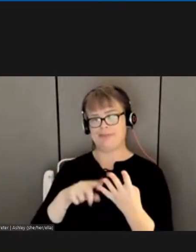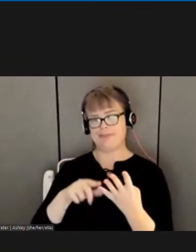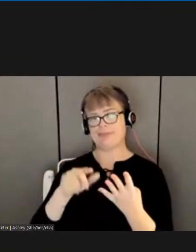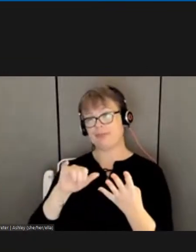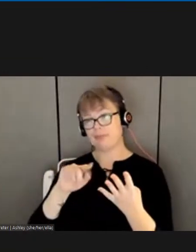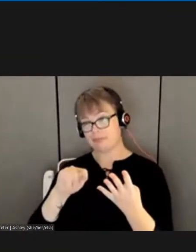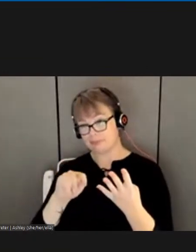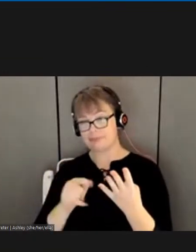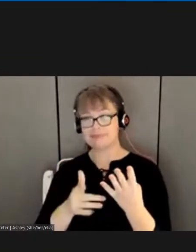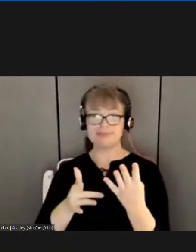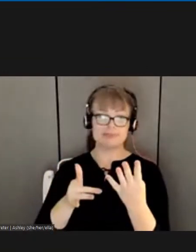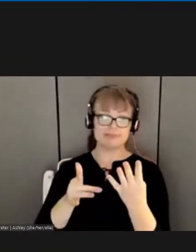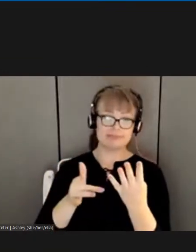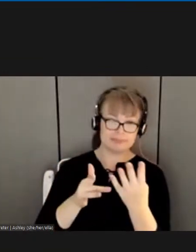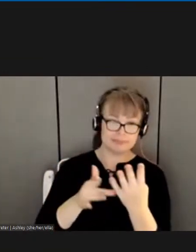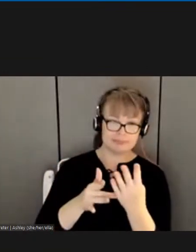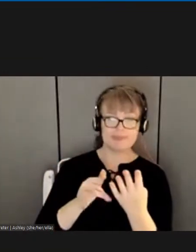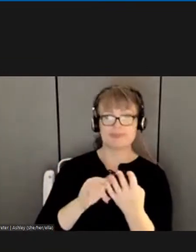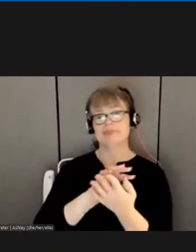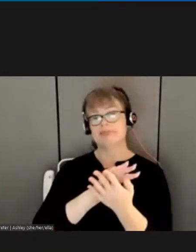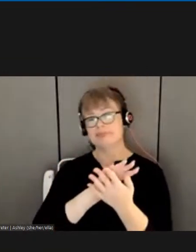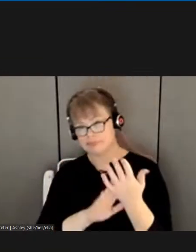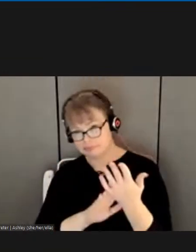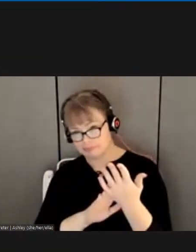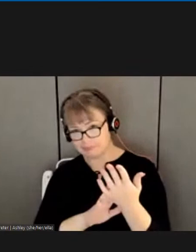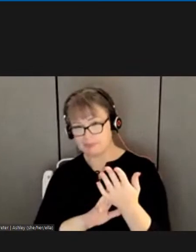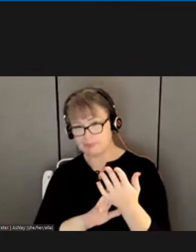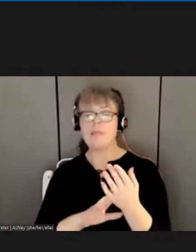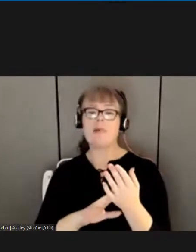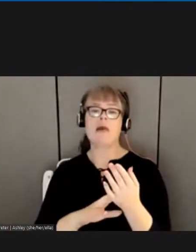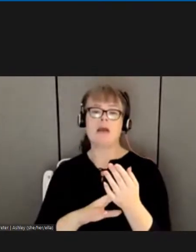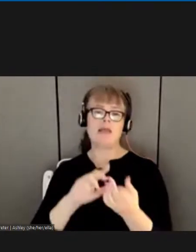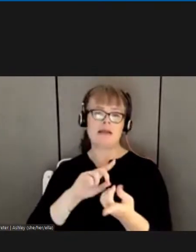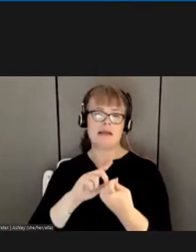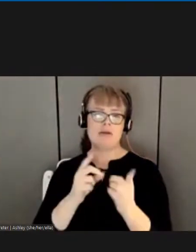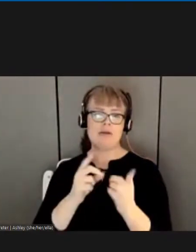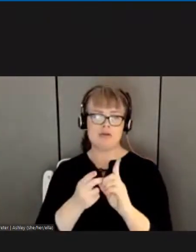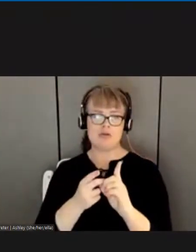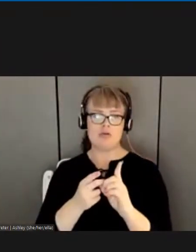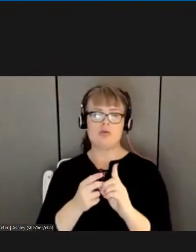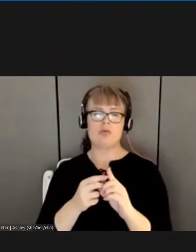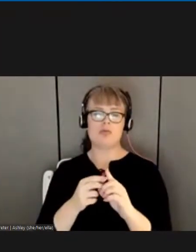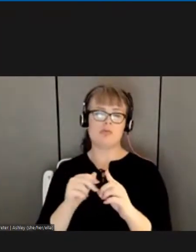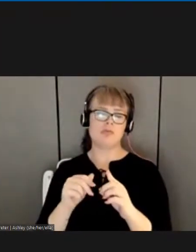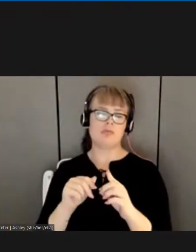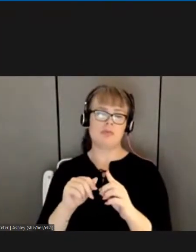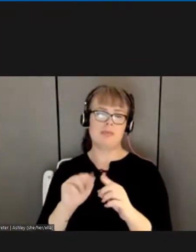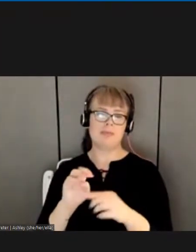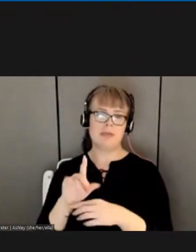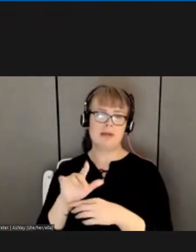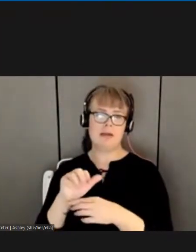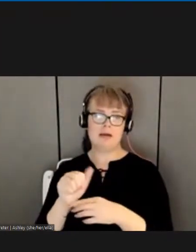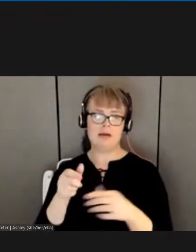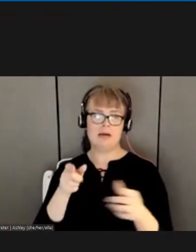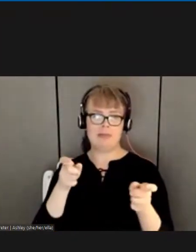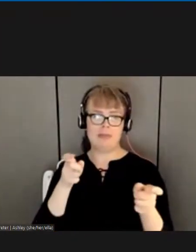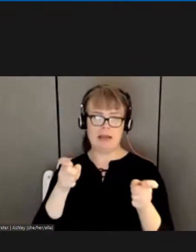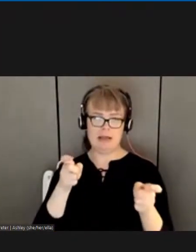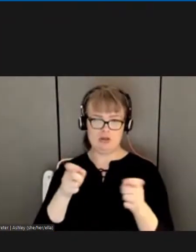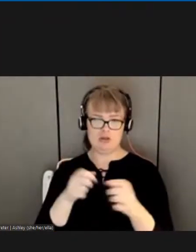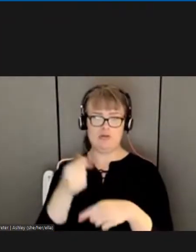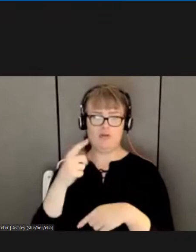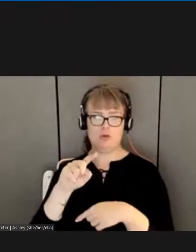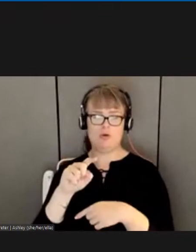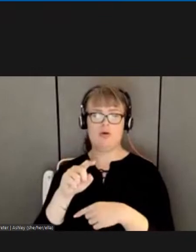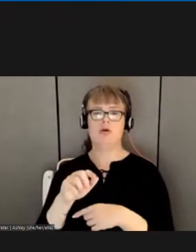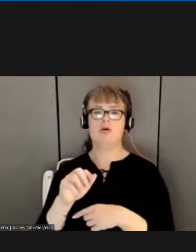media manager of communications department for the american postal workers union who made it possible for us to